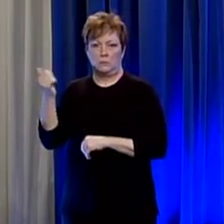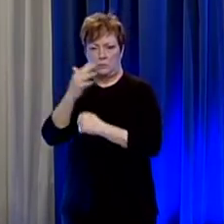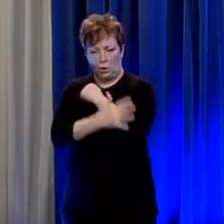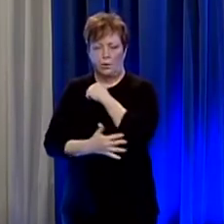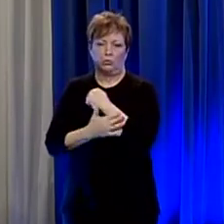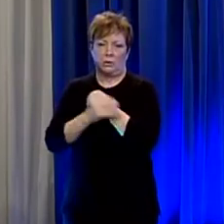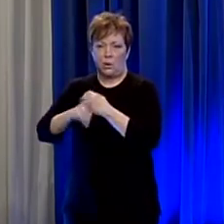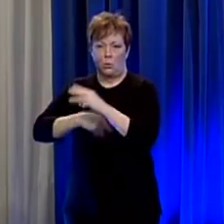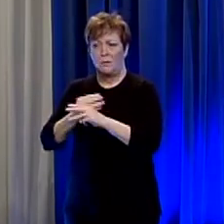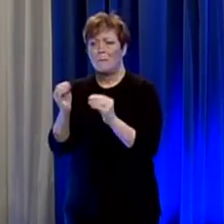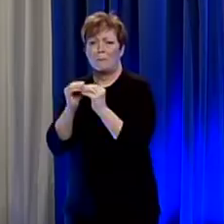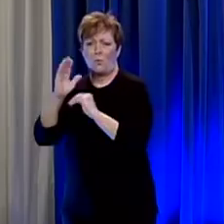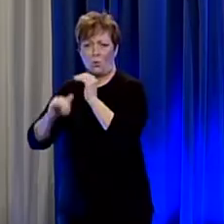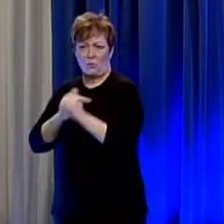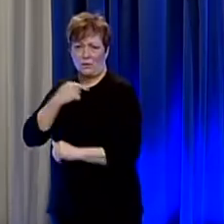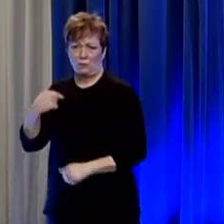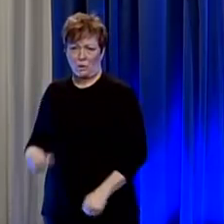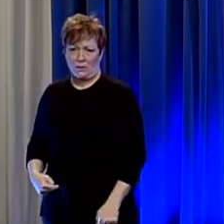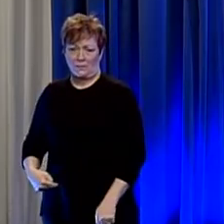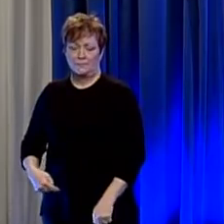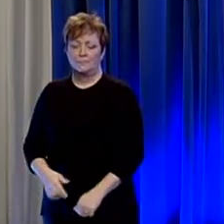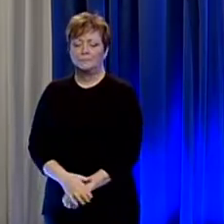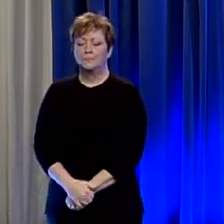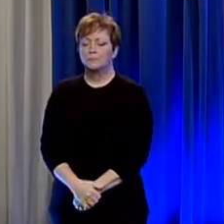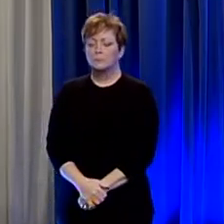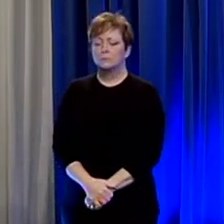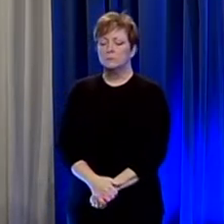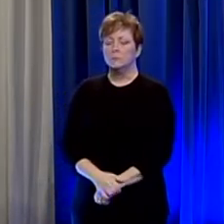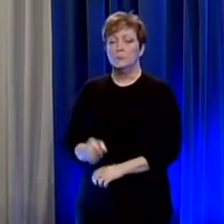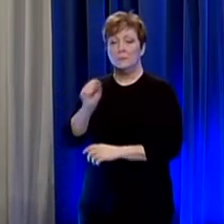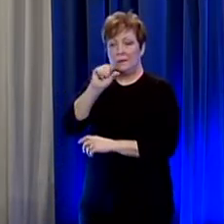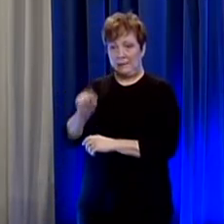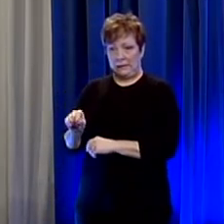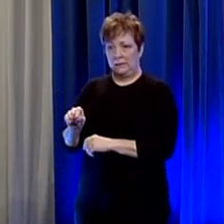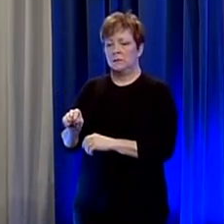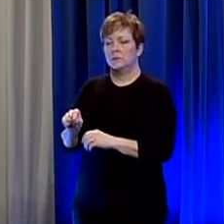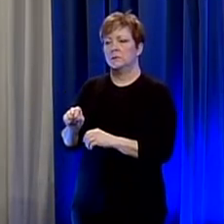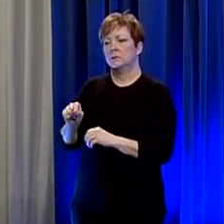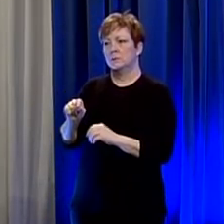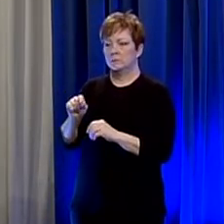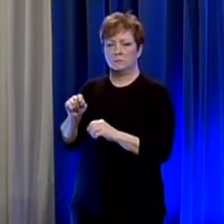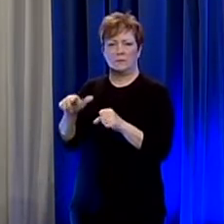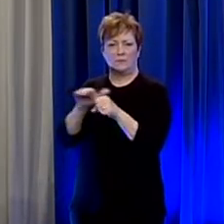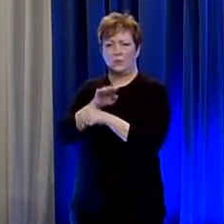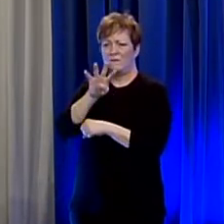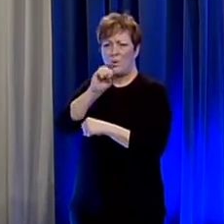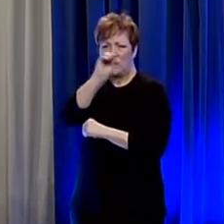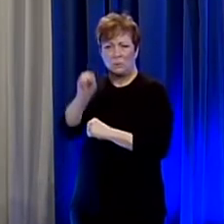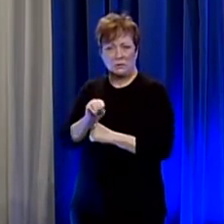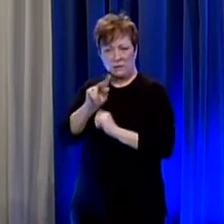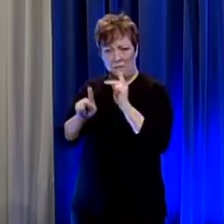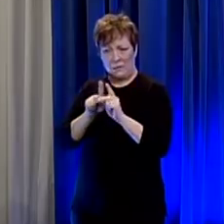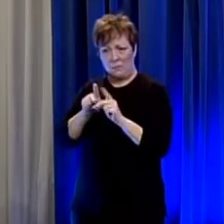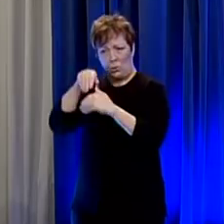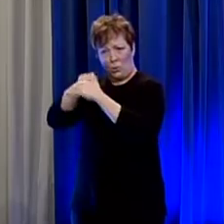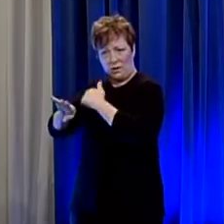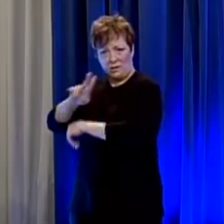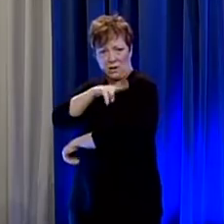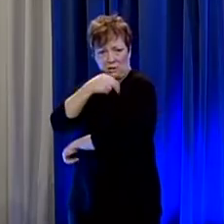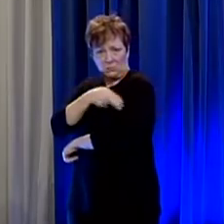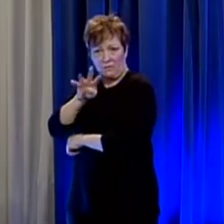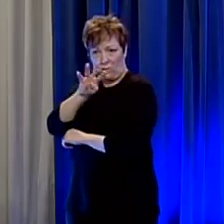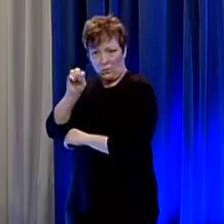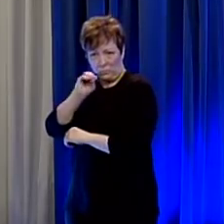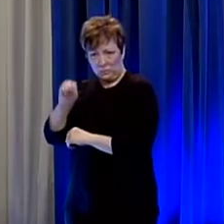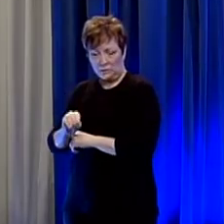more than in china and so in italy a full 40 percent of the people who went into the hospital actually were